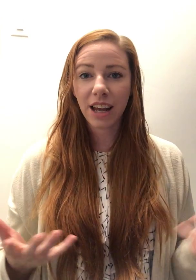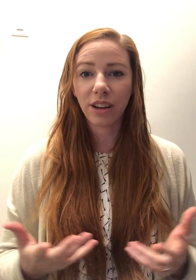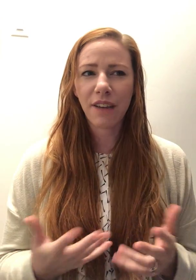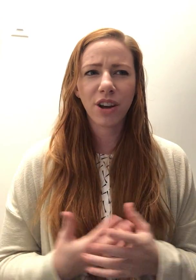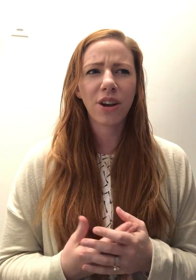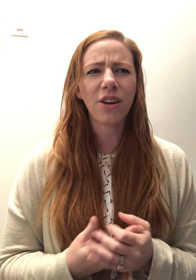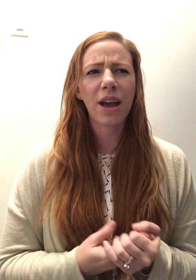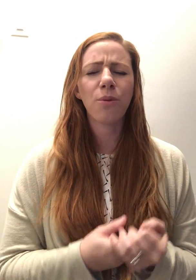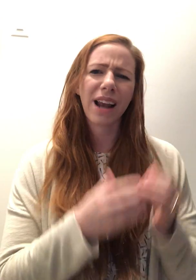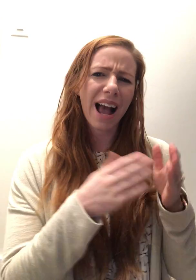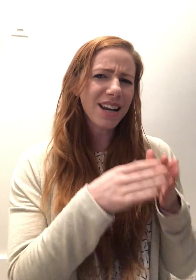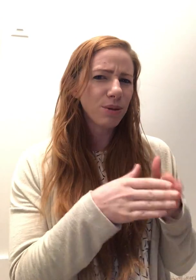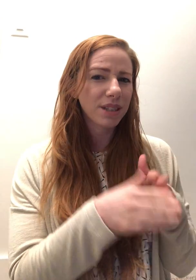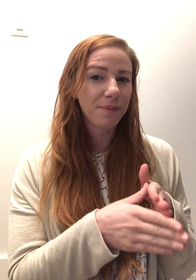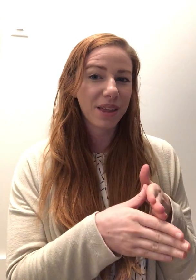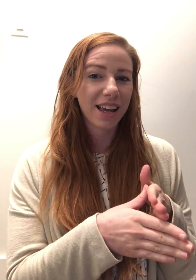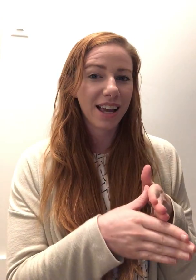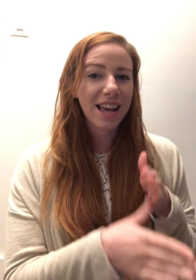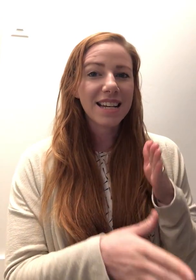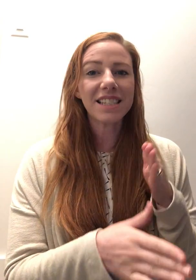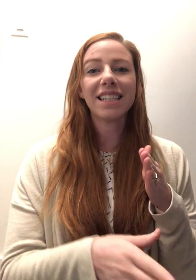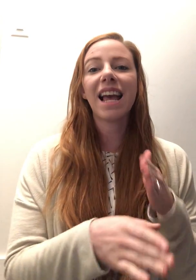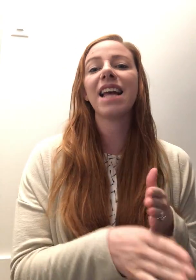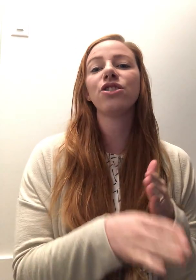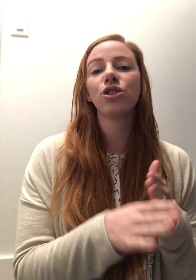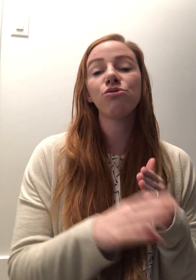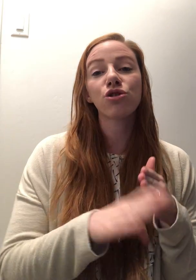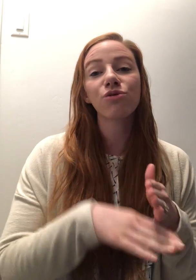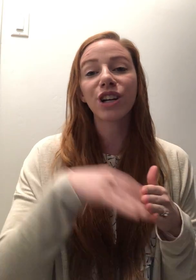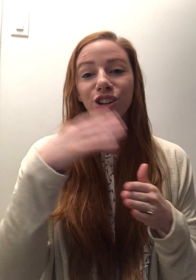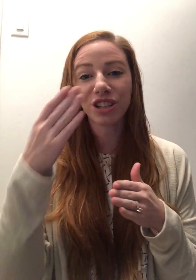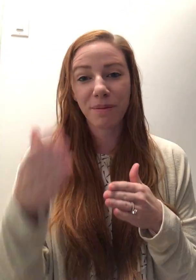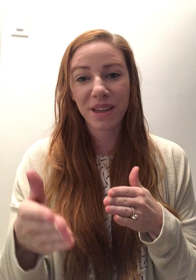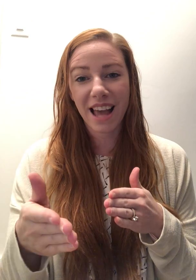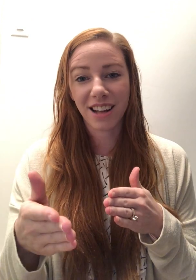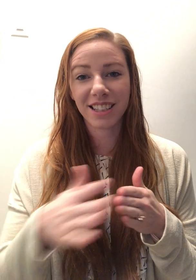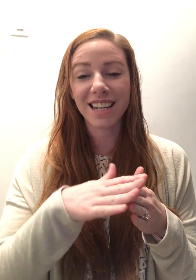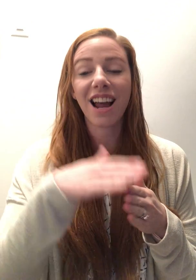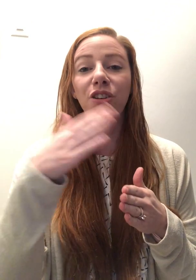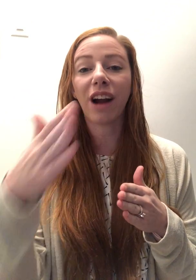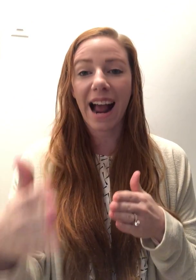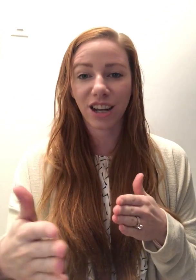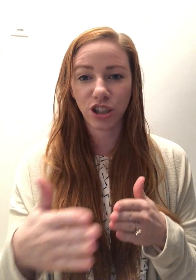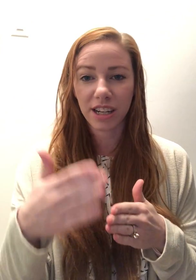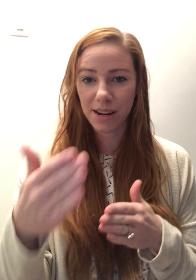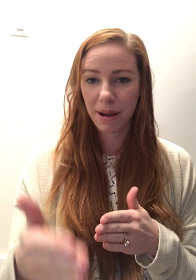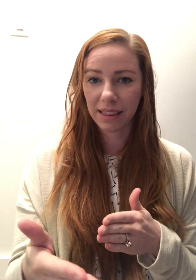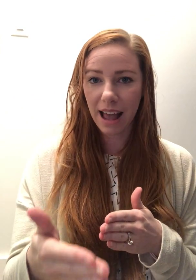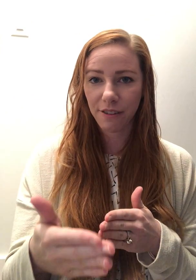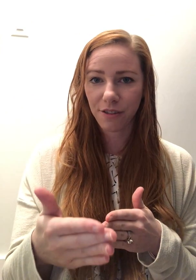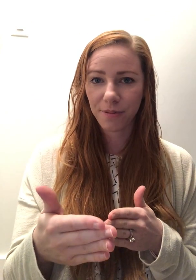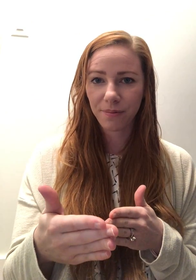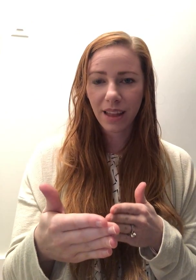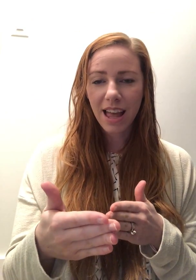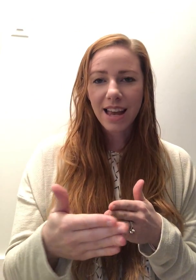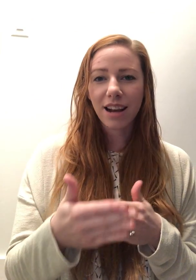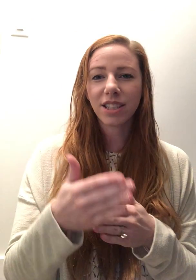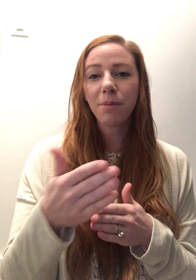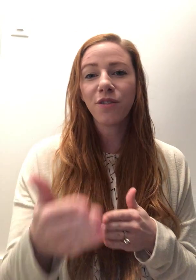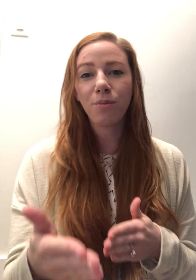at your life and going, okay, when I do something, does it tend to trigger something else, another action in my life? Now some of you